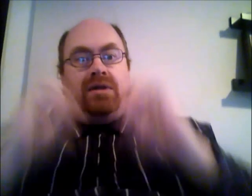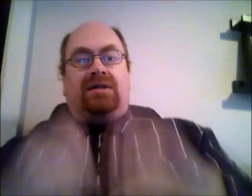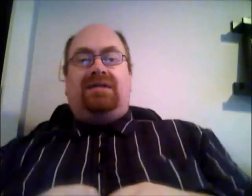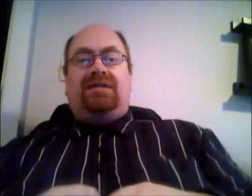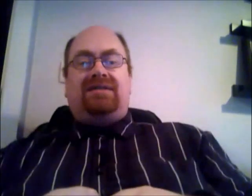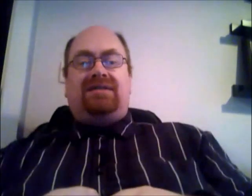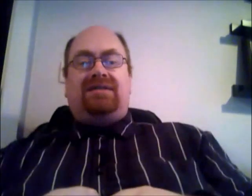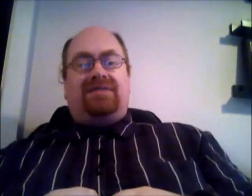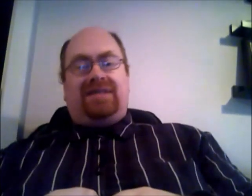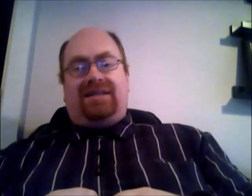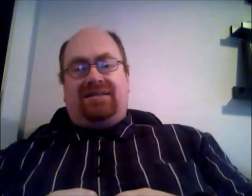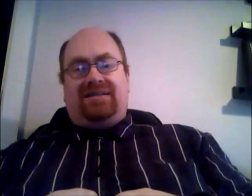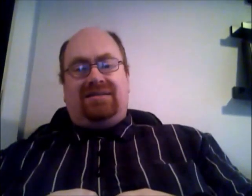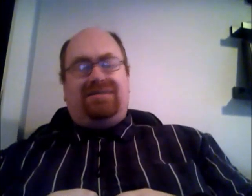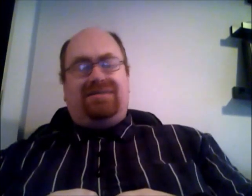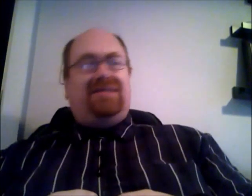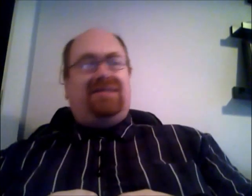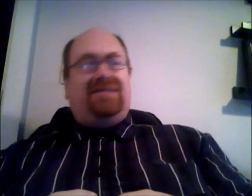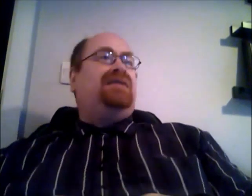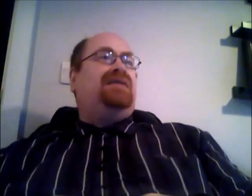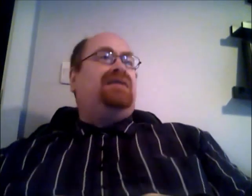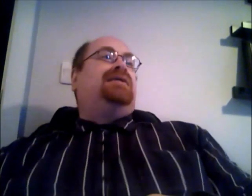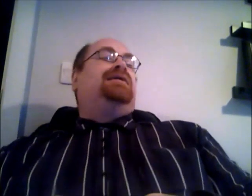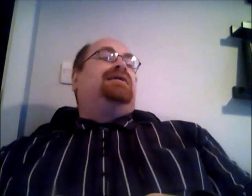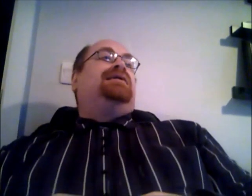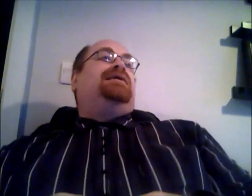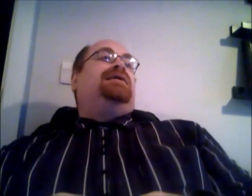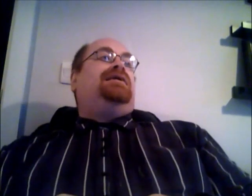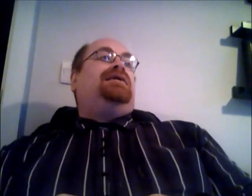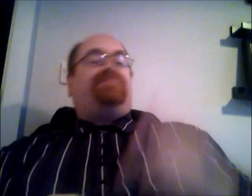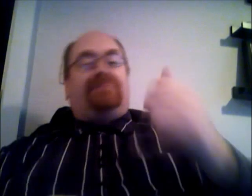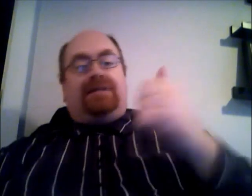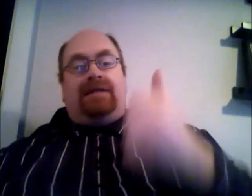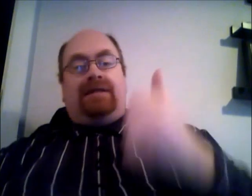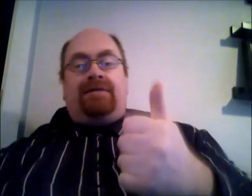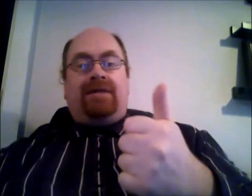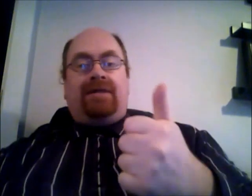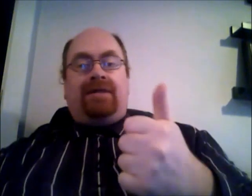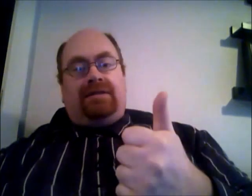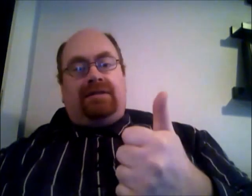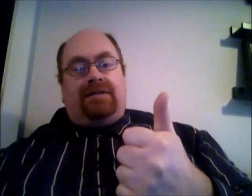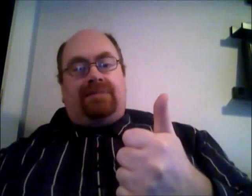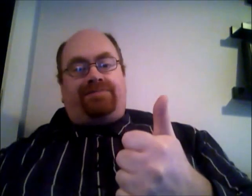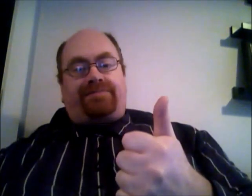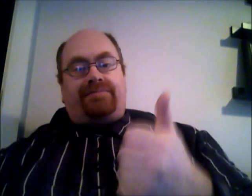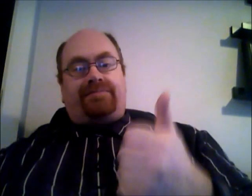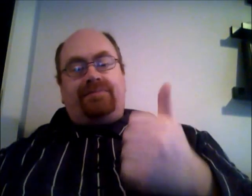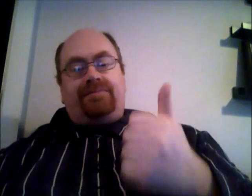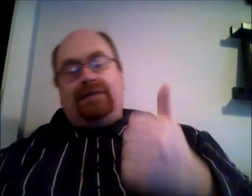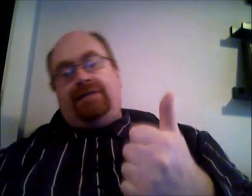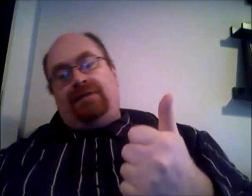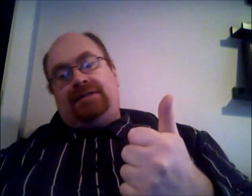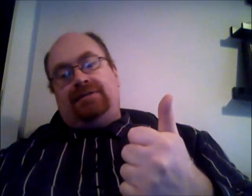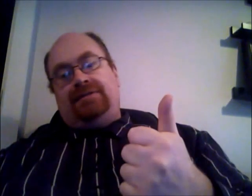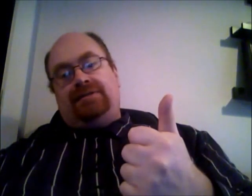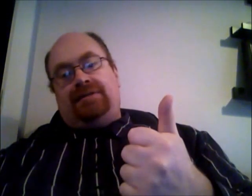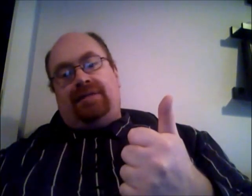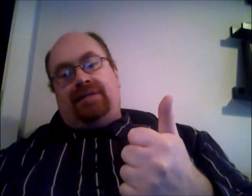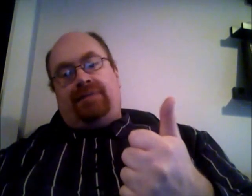that's so ridiculous i mean if they wanted to if they want to to privatize